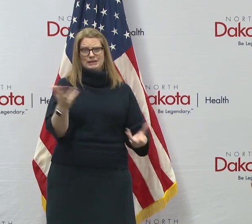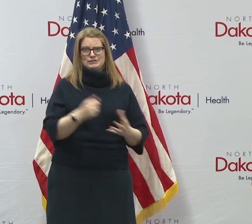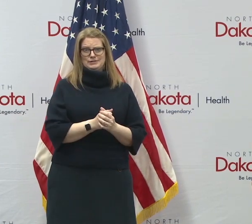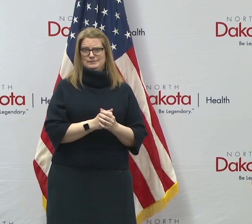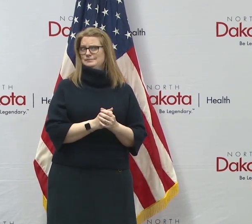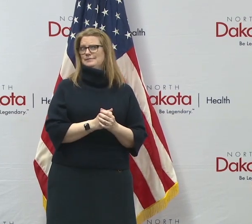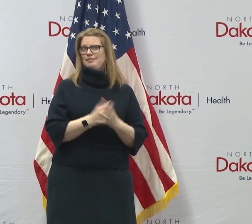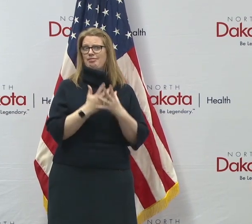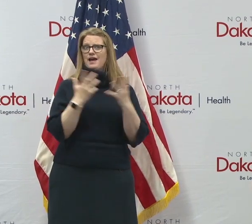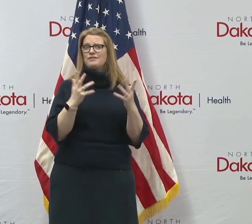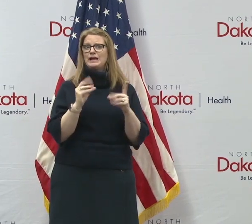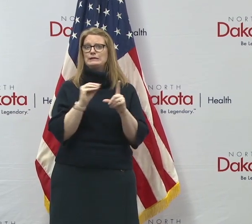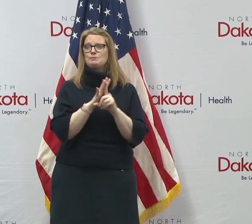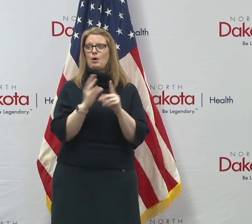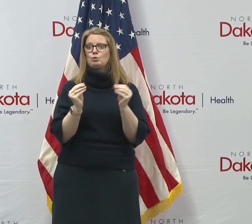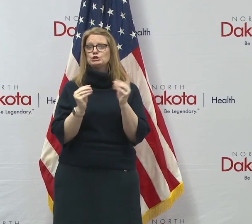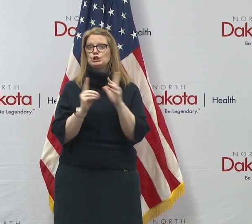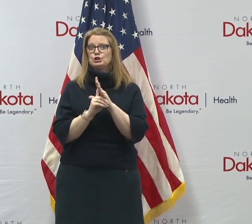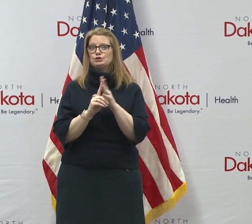walking.